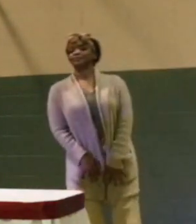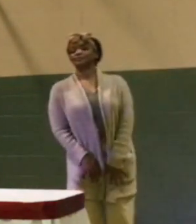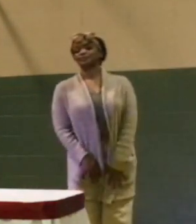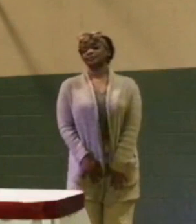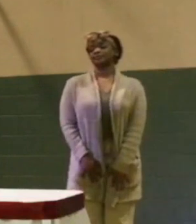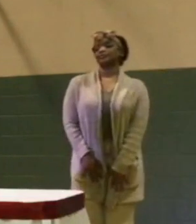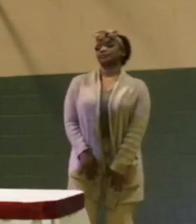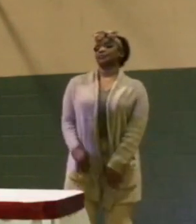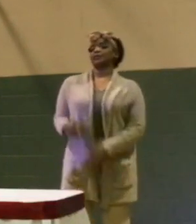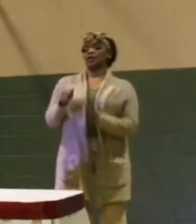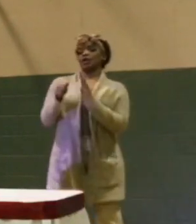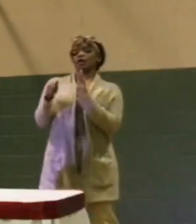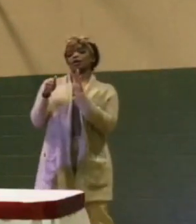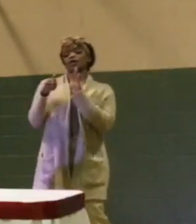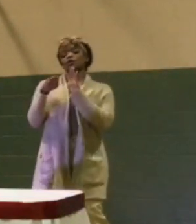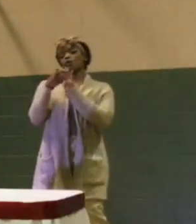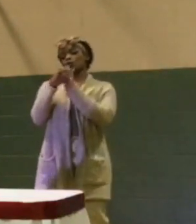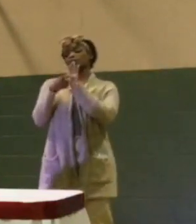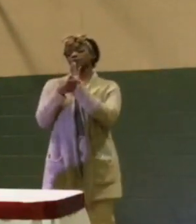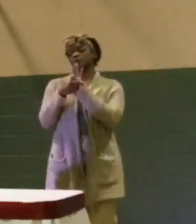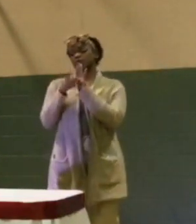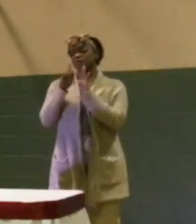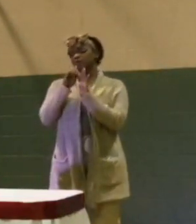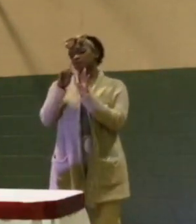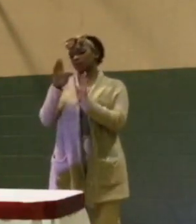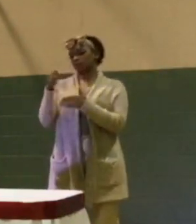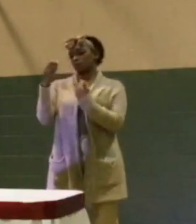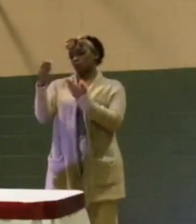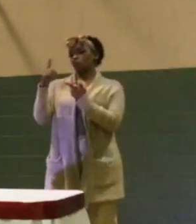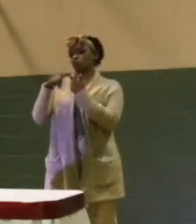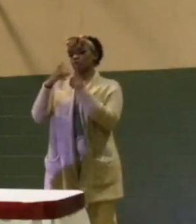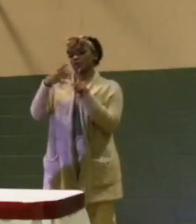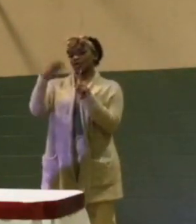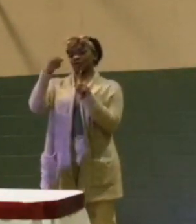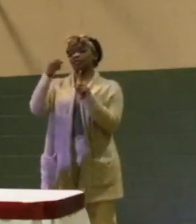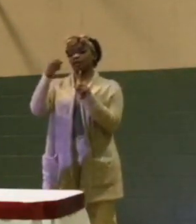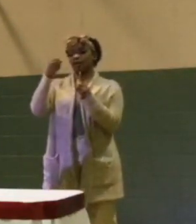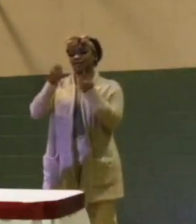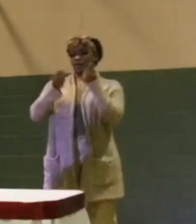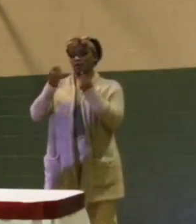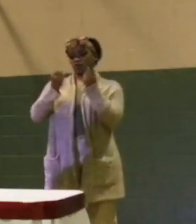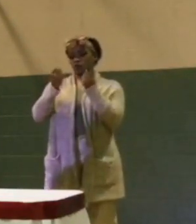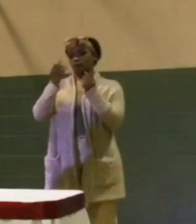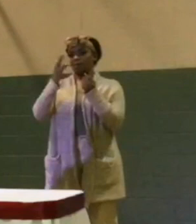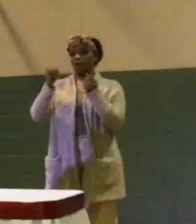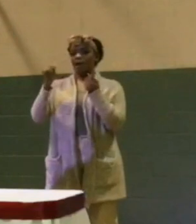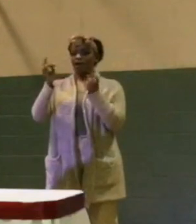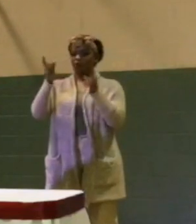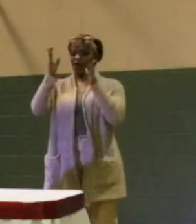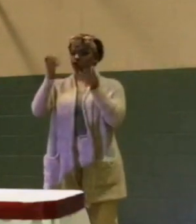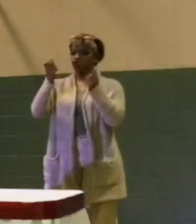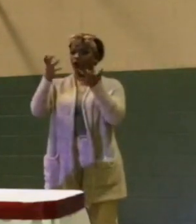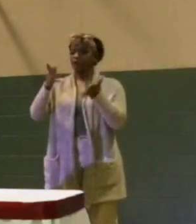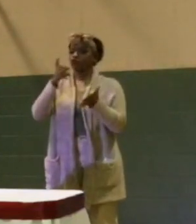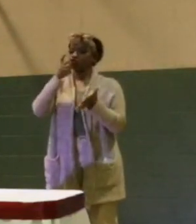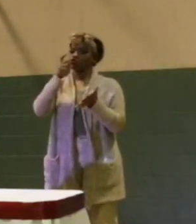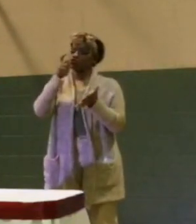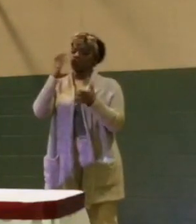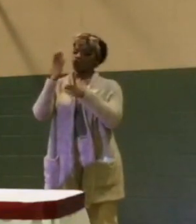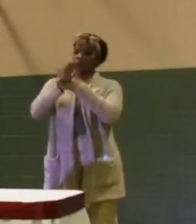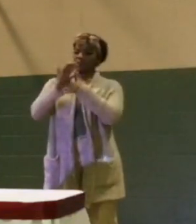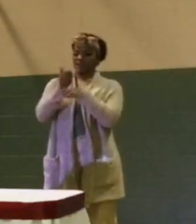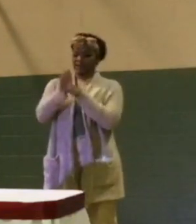confiscate vehicles driven by reckless drivers disrupting the safety of our streets and the quiet of night with